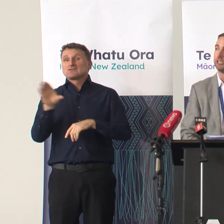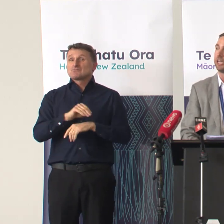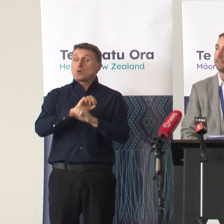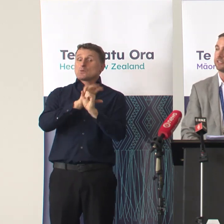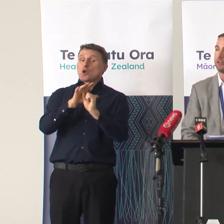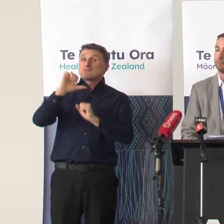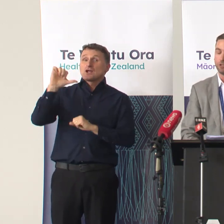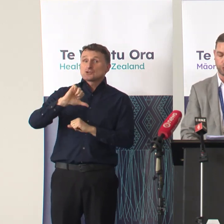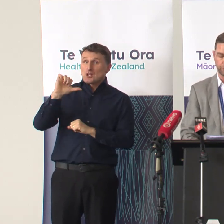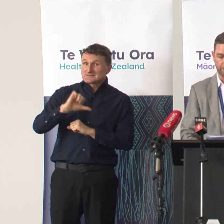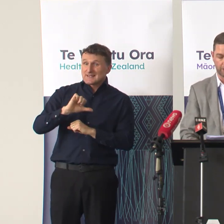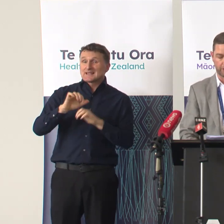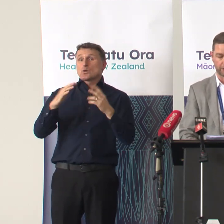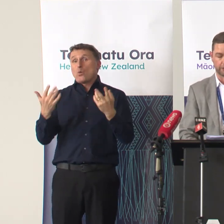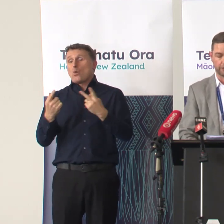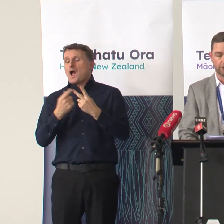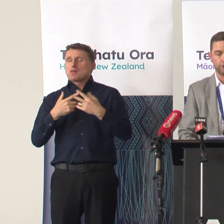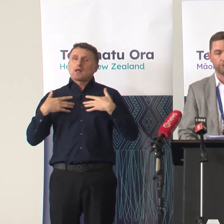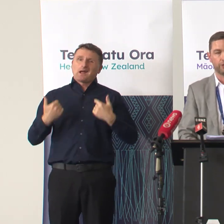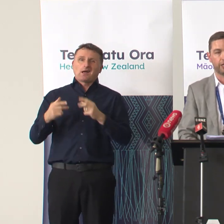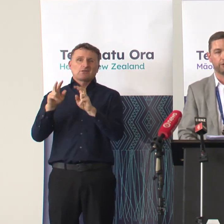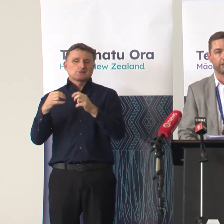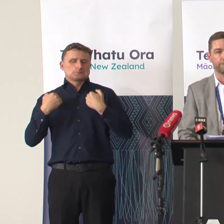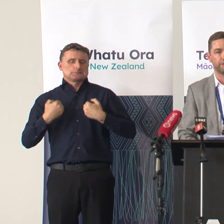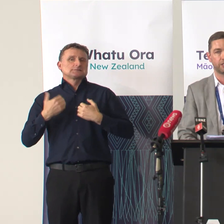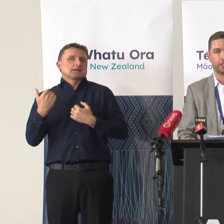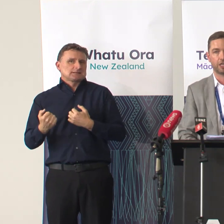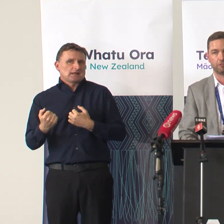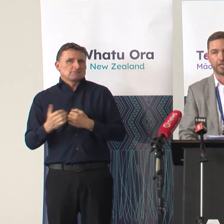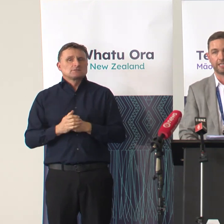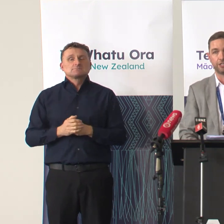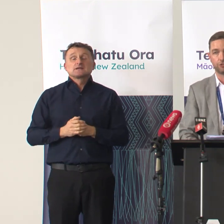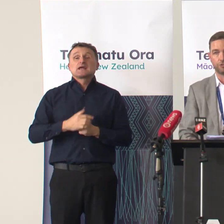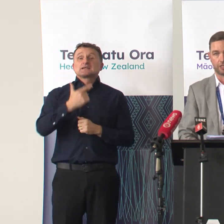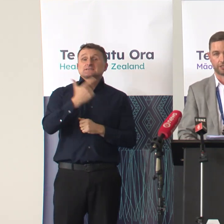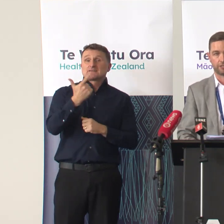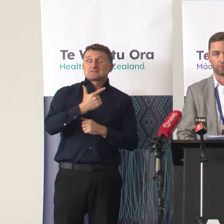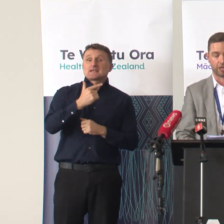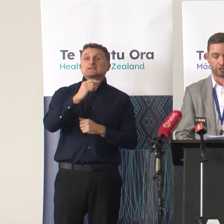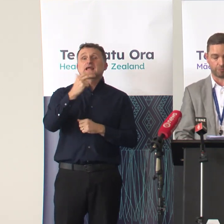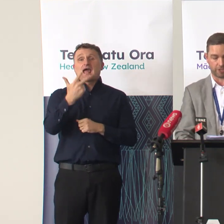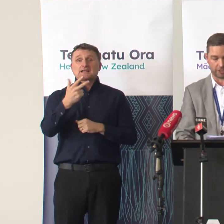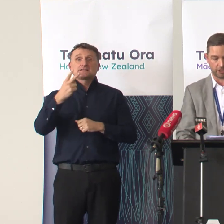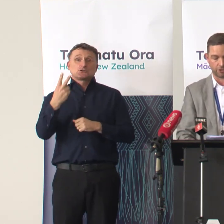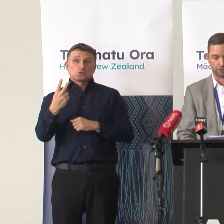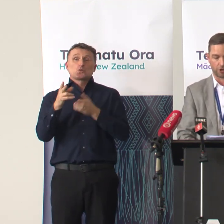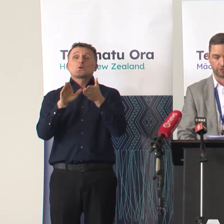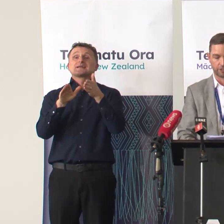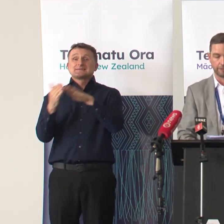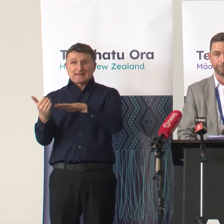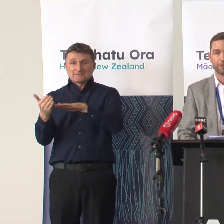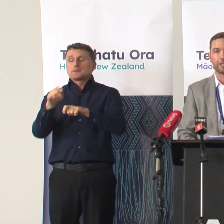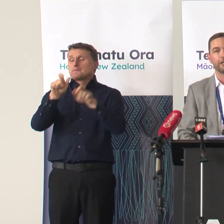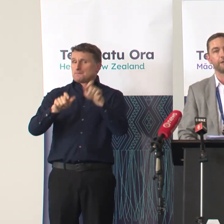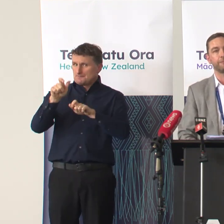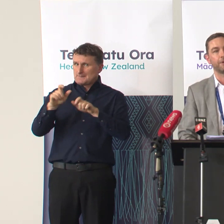-19 at the time or some other reason. We now have 1782 deaths that we are attributing to COVID